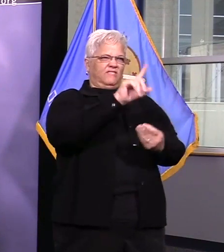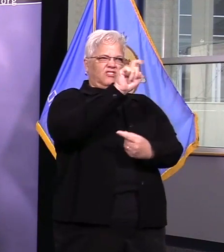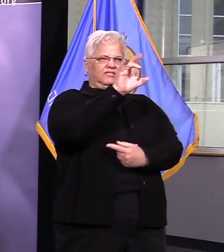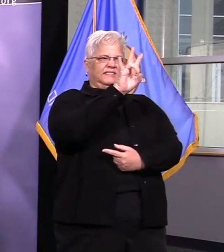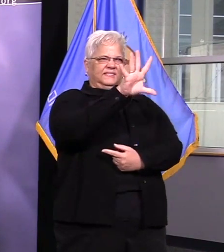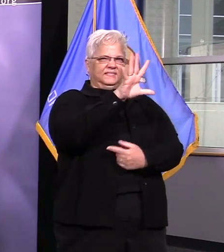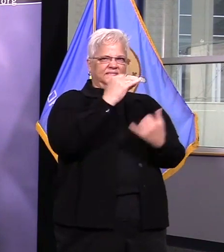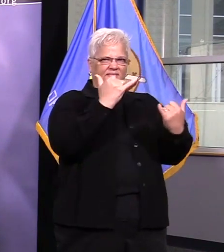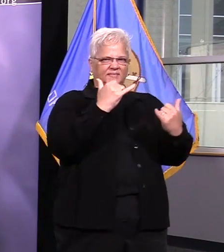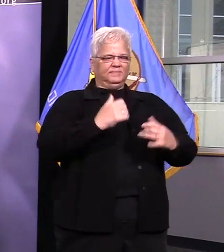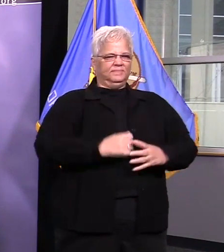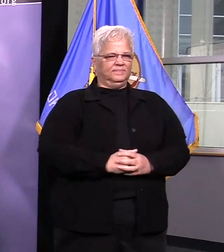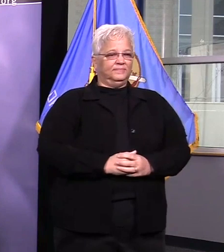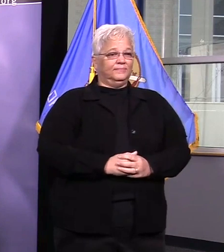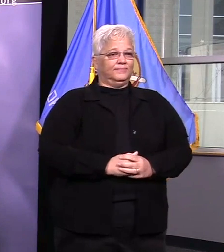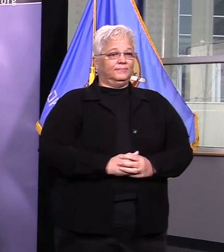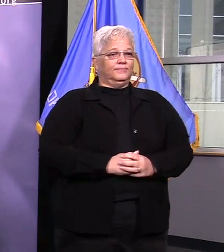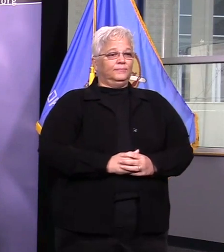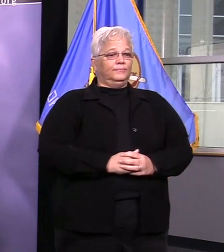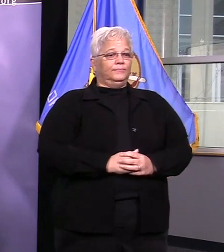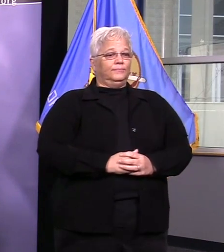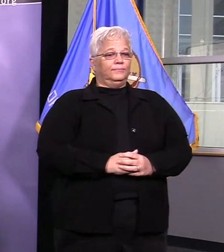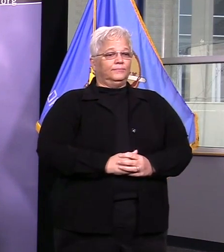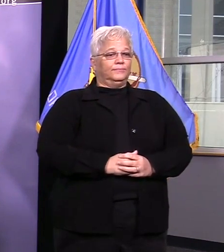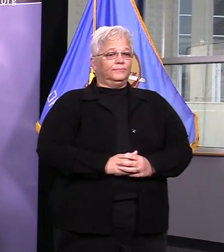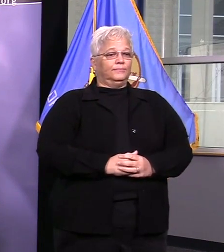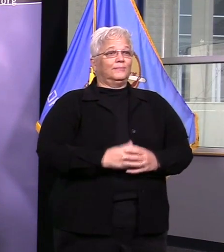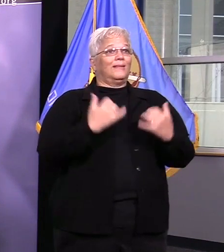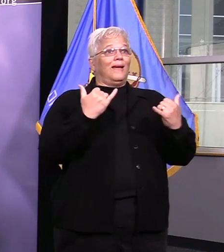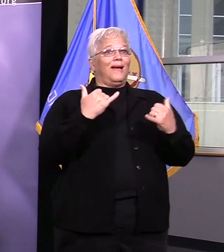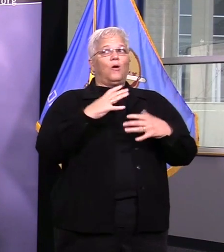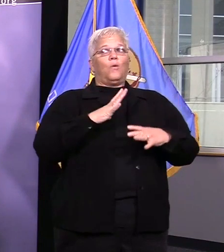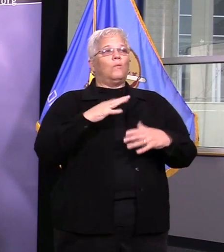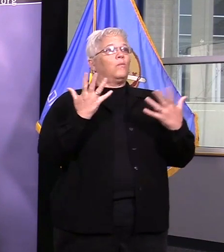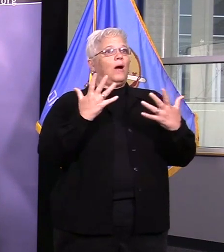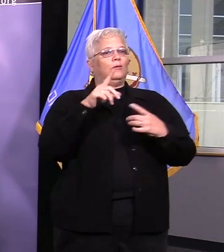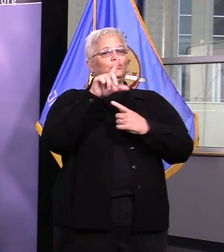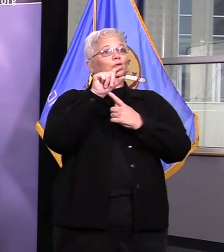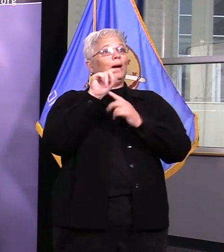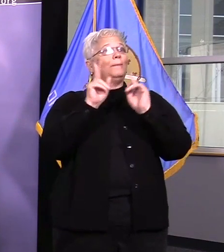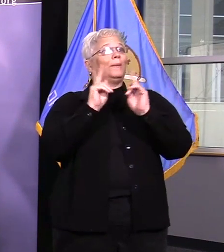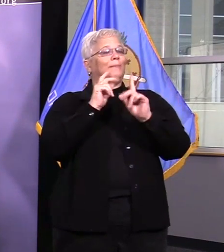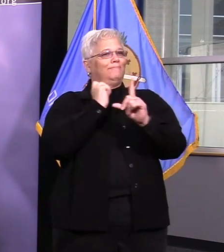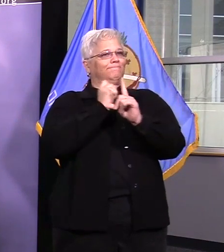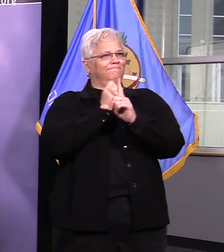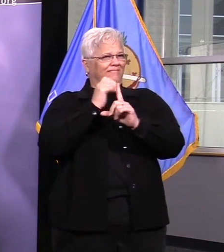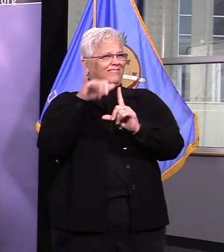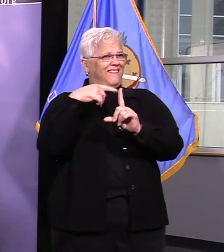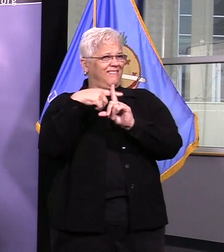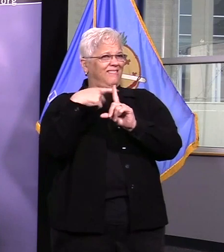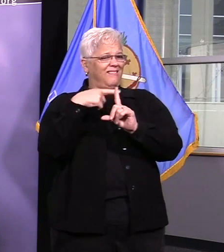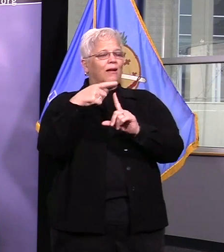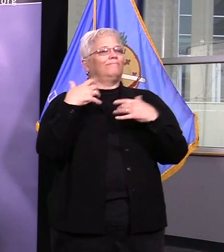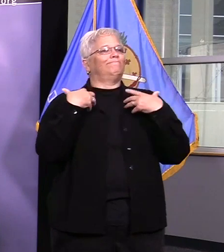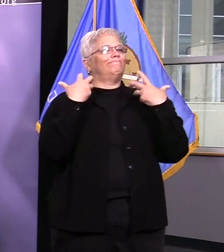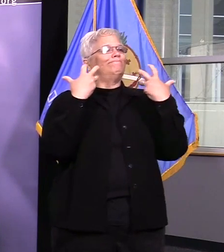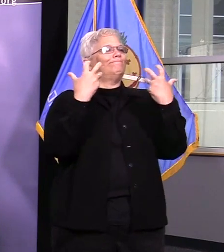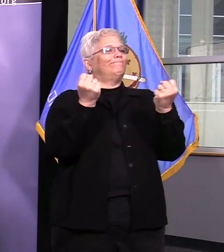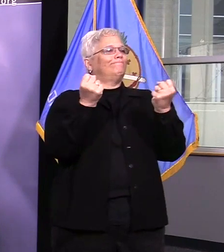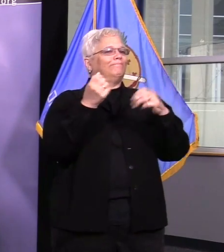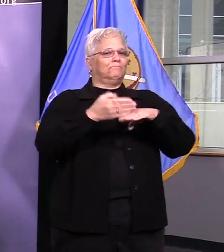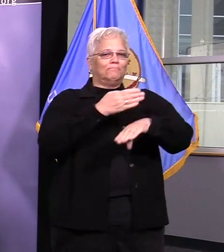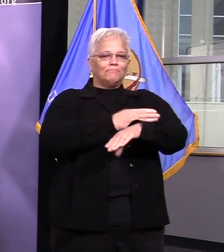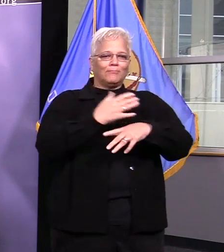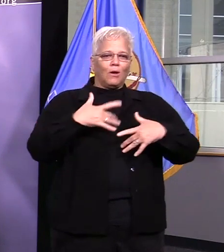are we've officially called recovered from COVID-19. And it's important to understand that most people who become infected